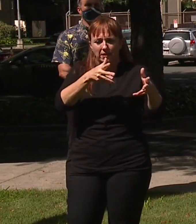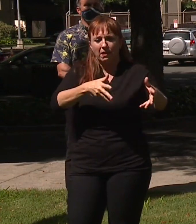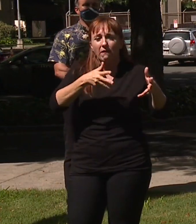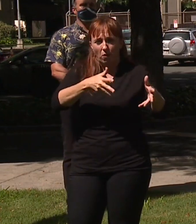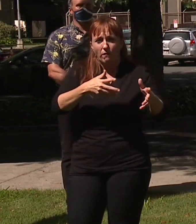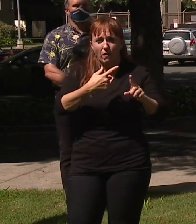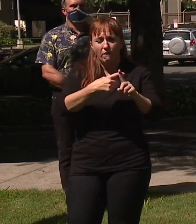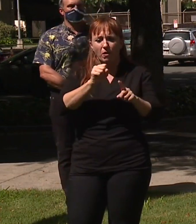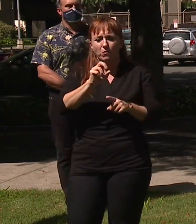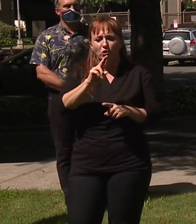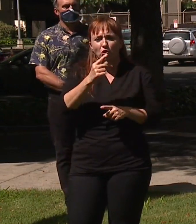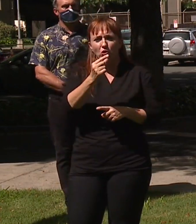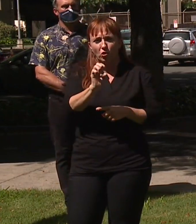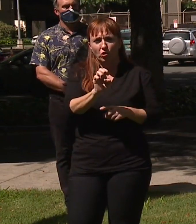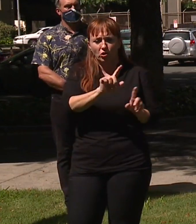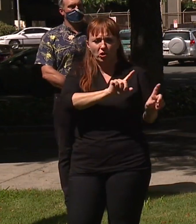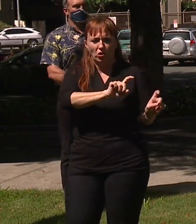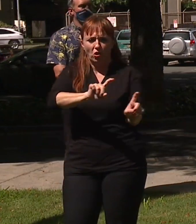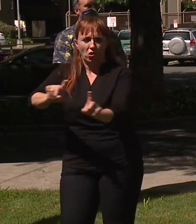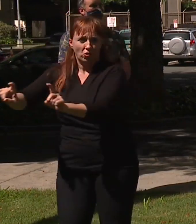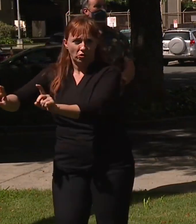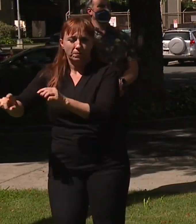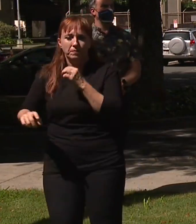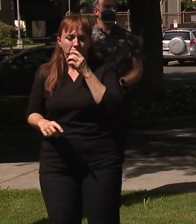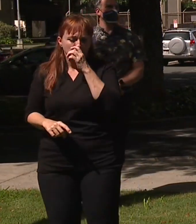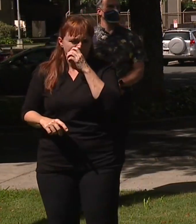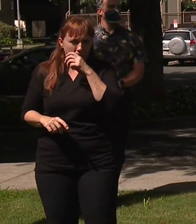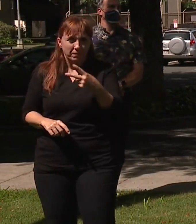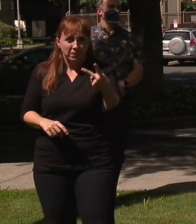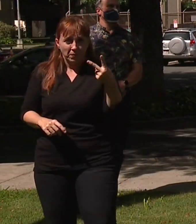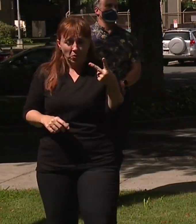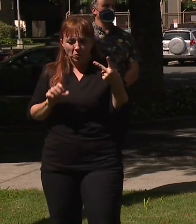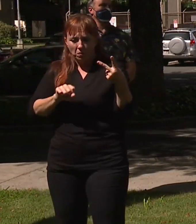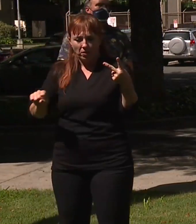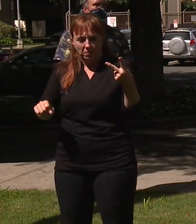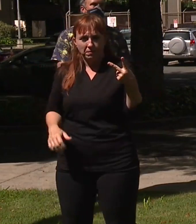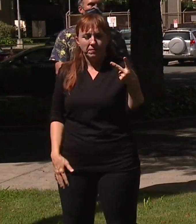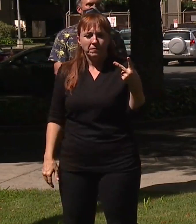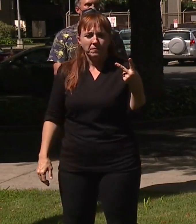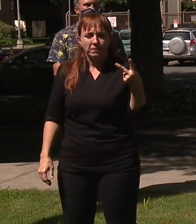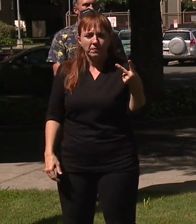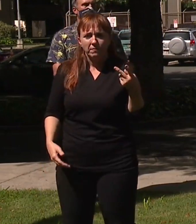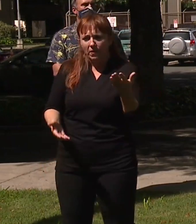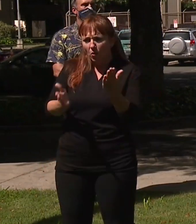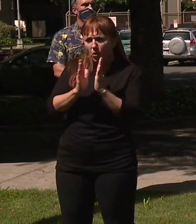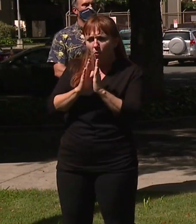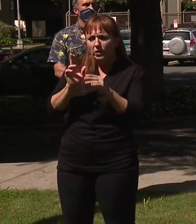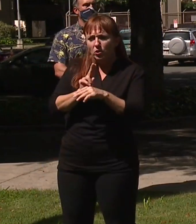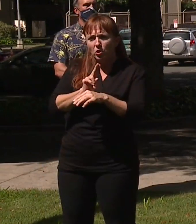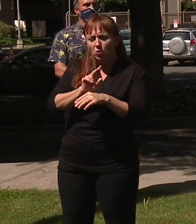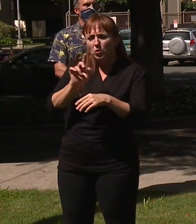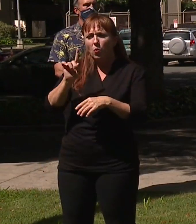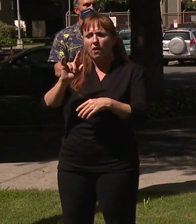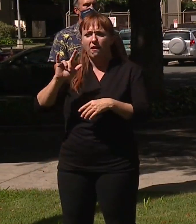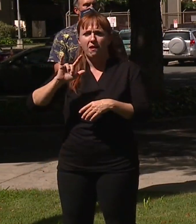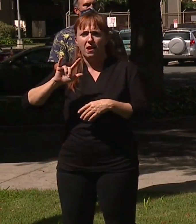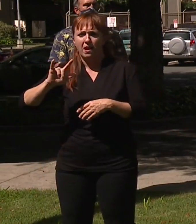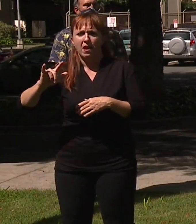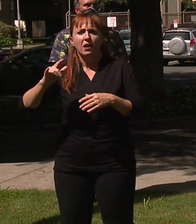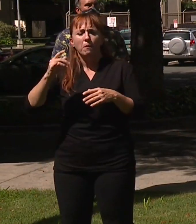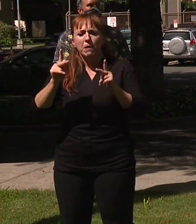we're looking at two possibilities. One, there's been a request made to perhaps use it out at the airport for inter-island travel.